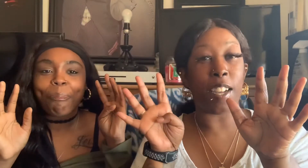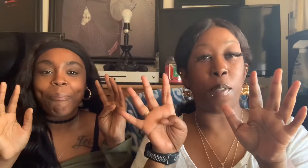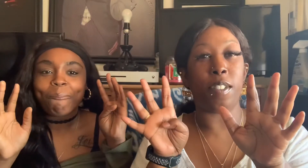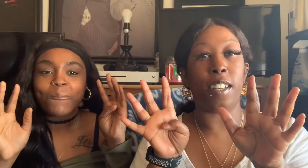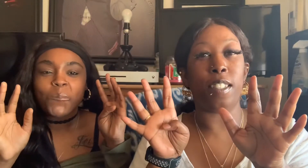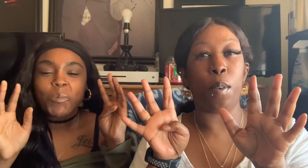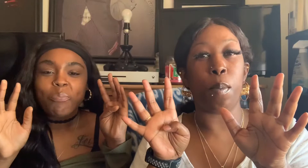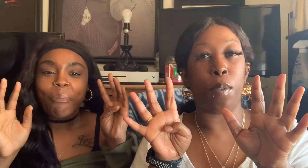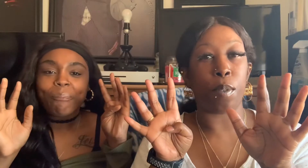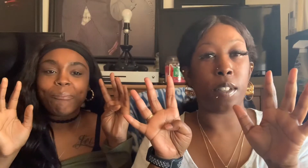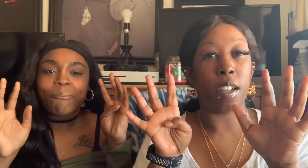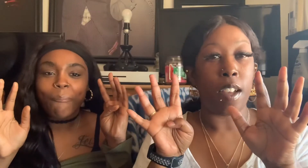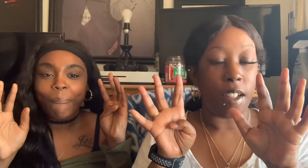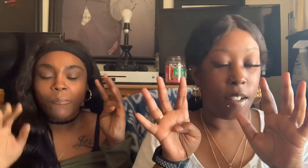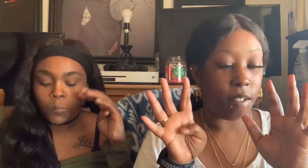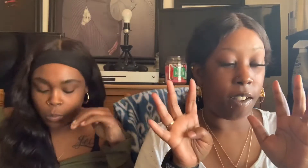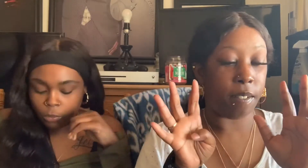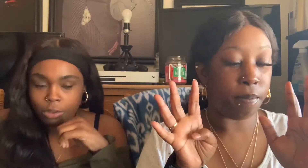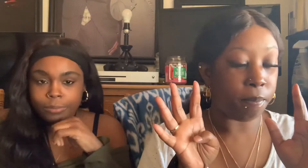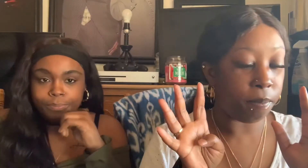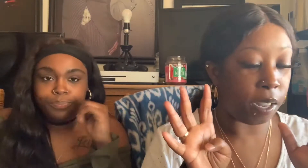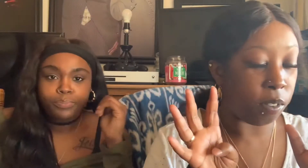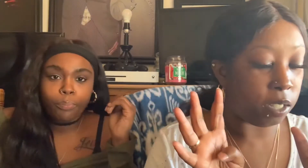want to try to see what people are doing. Okay. My question.